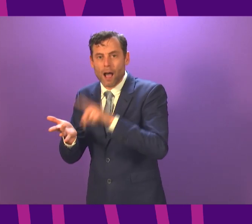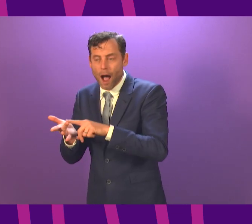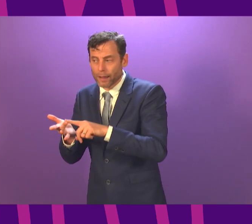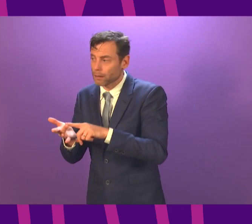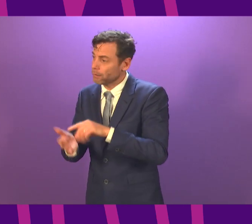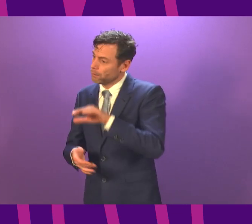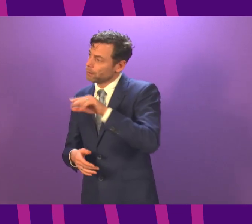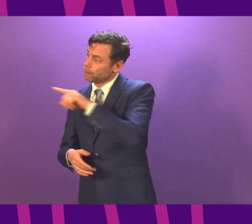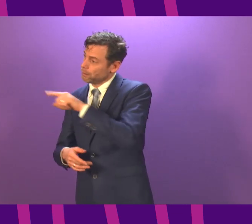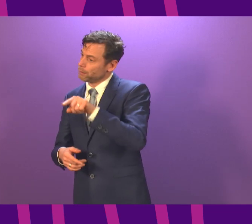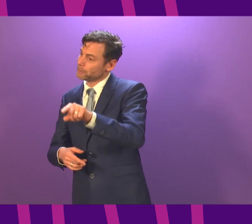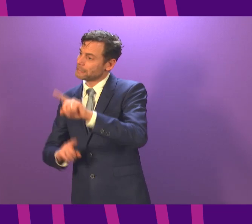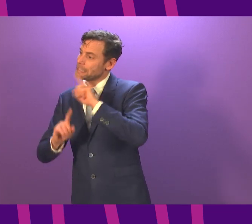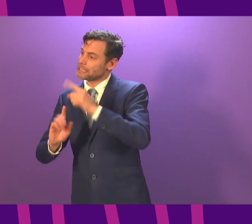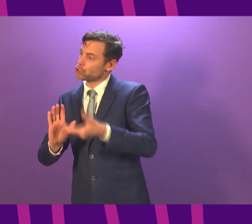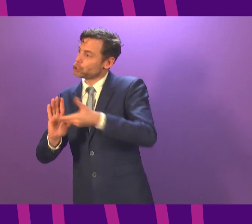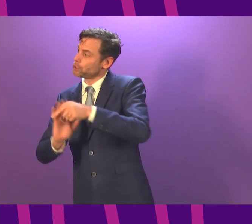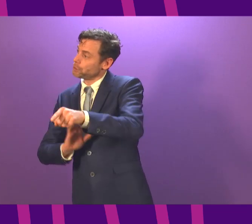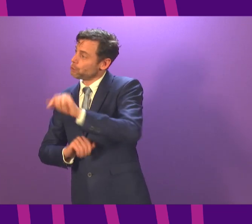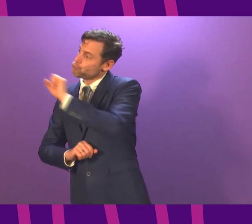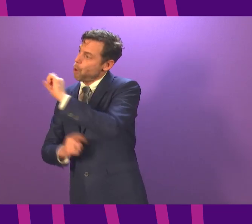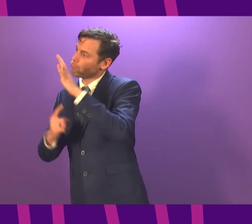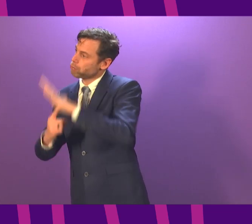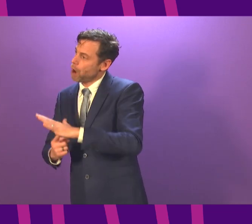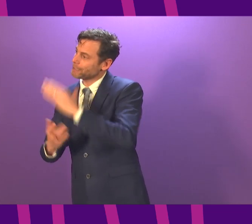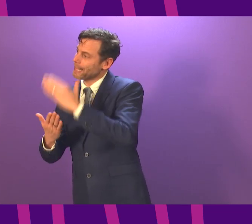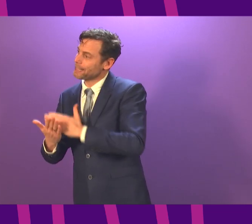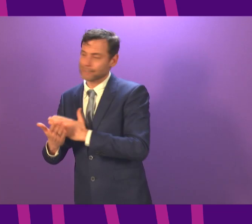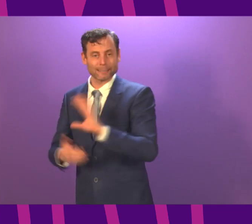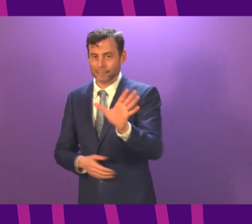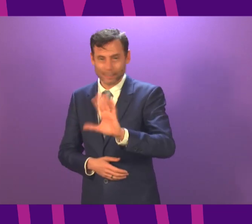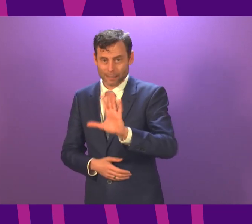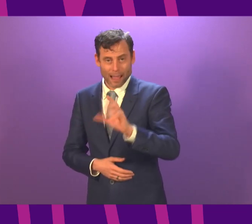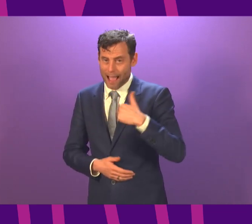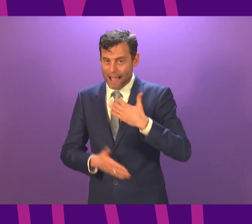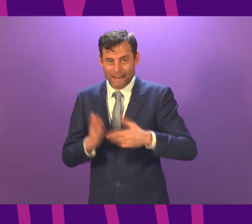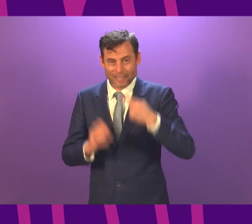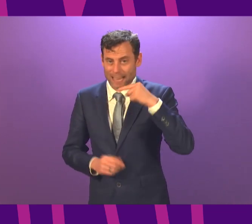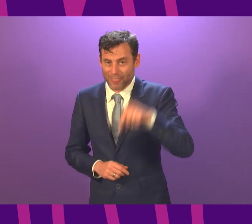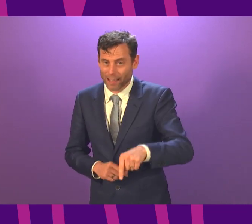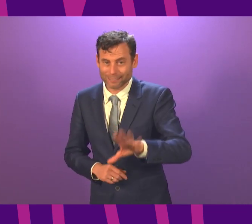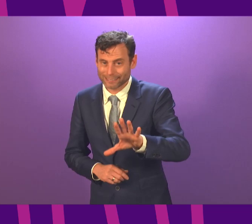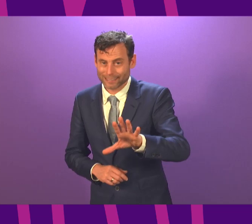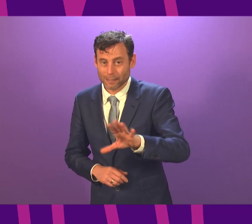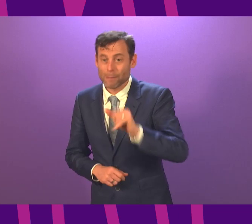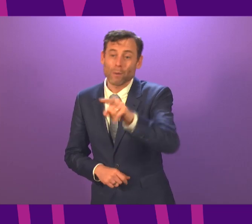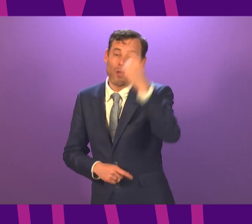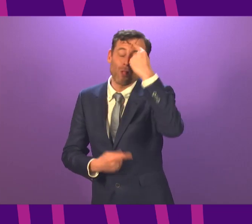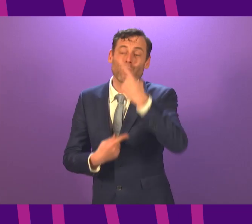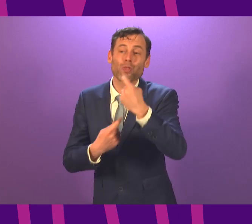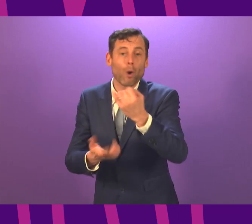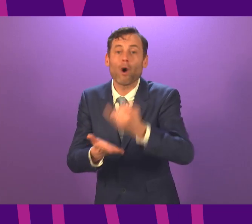understand what I did say rather than perhaps what they might have heard or thought they heard me say. did not say that. What I